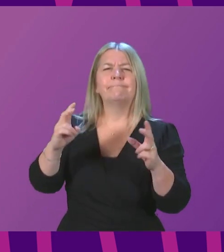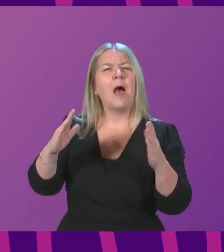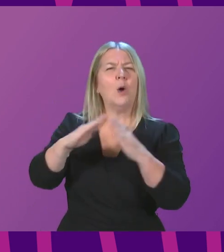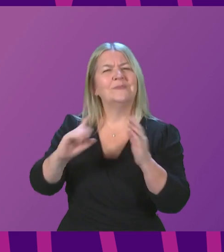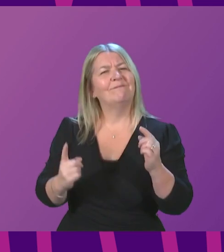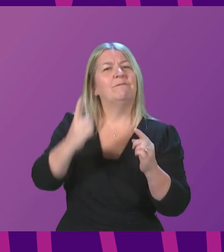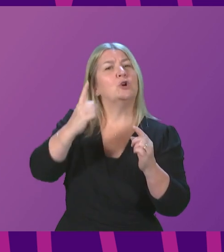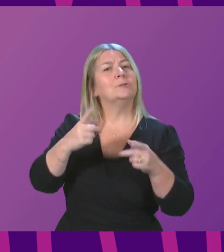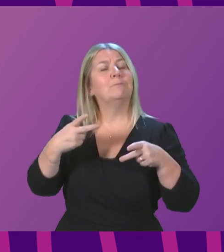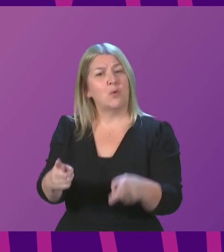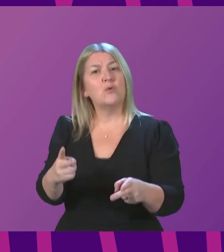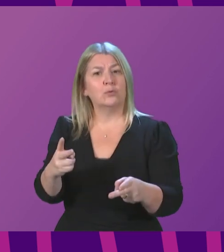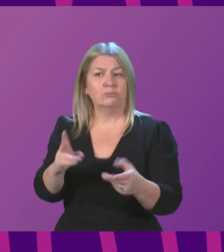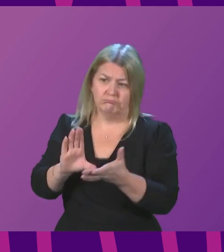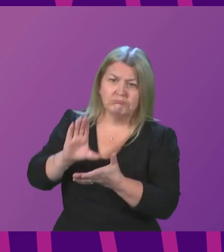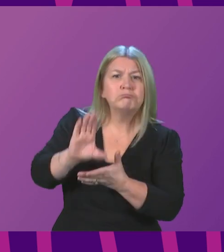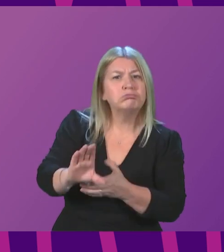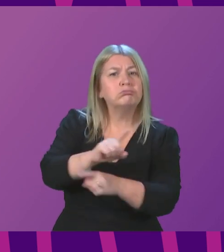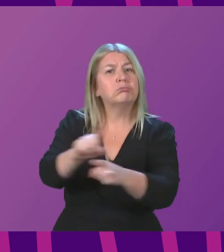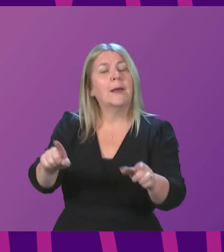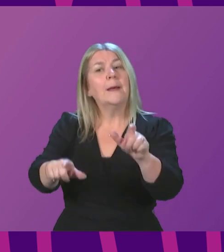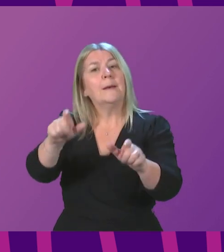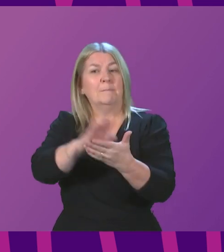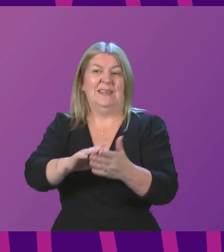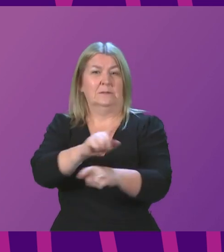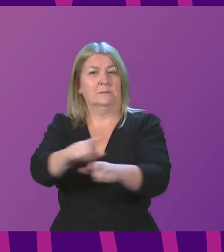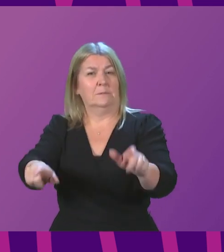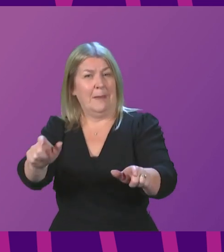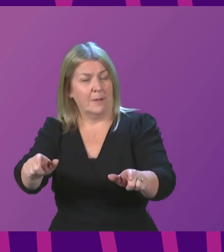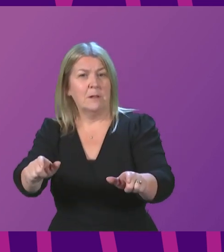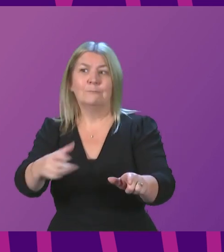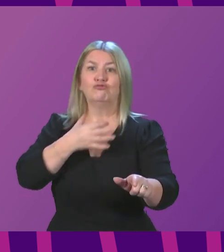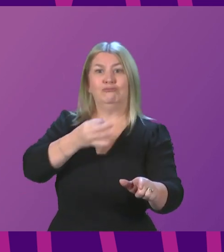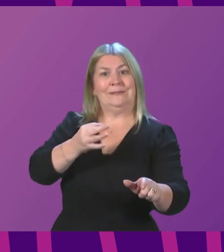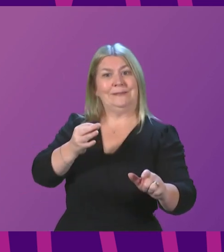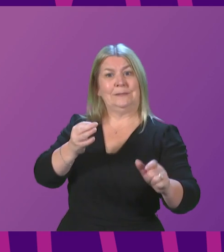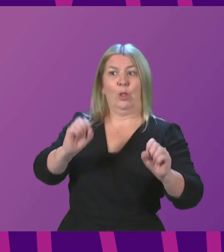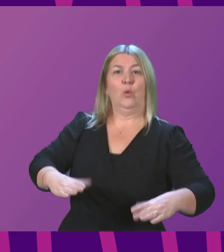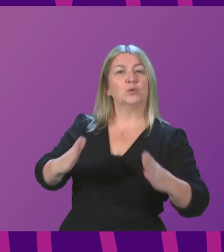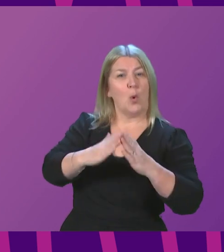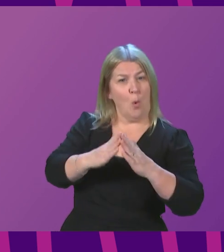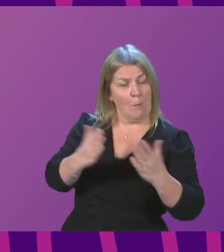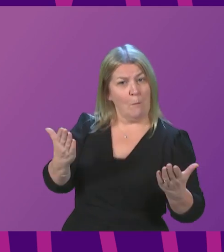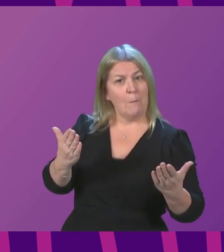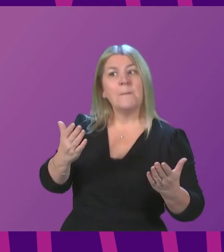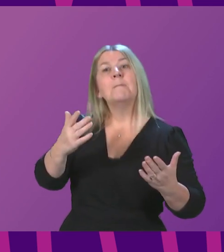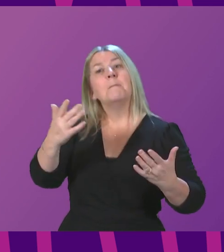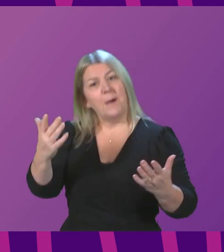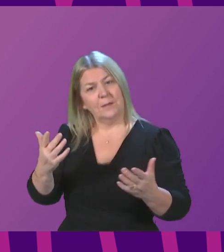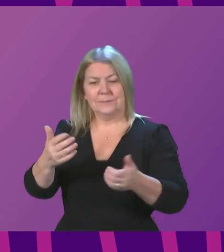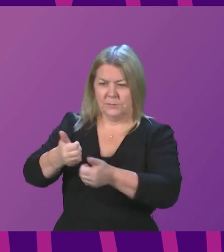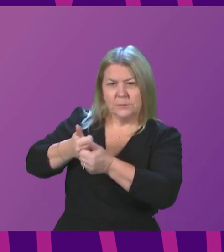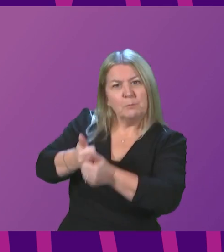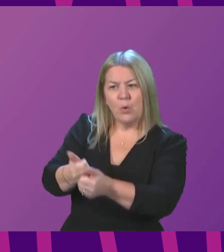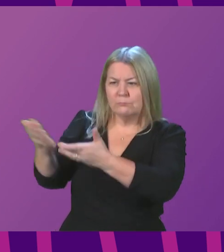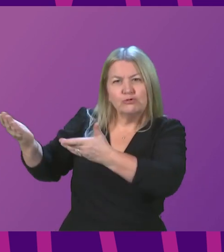important way of making sure that those who have experienced homelessness or are at risk of homelessness move into settled accommodation and get the support services around them so